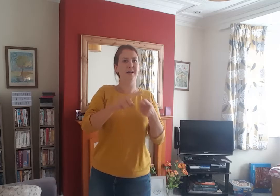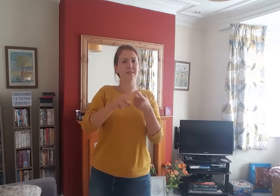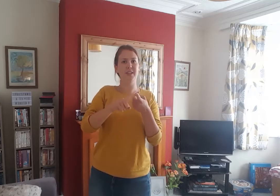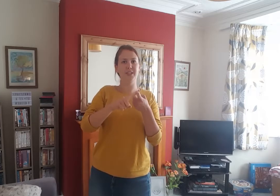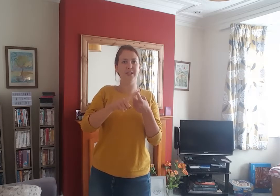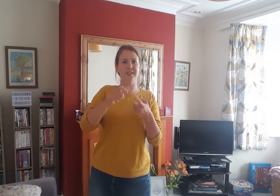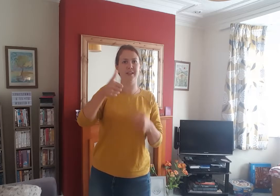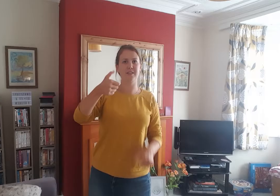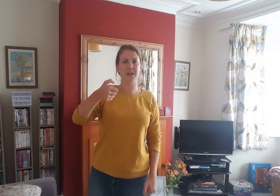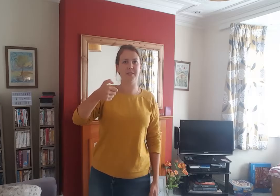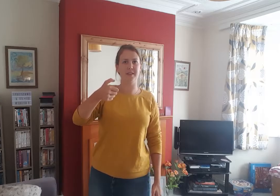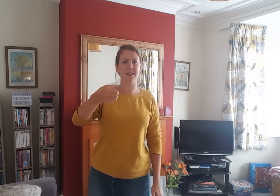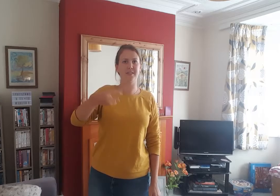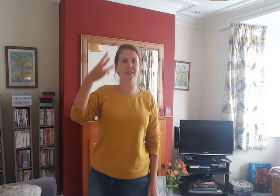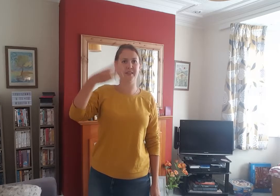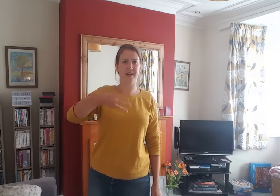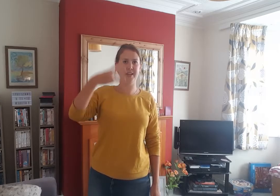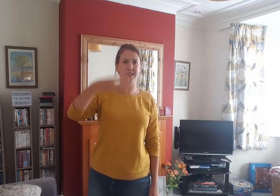Ephesians chapter 6 verse 18